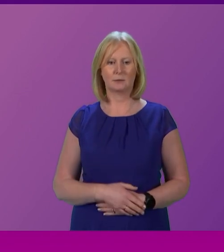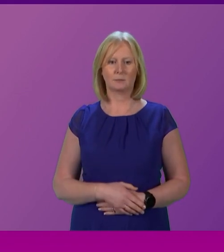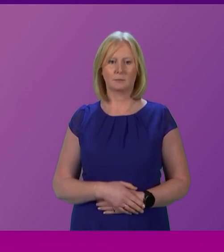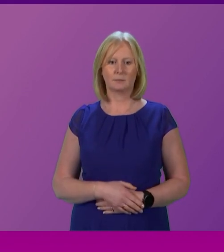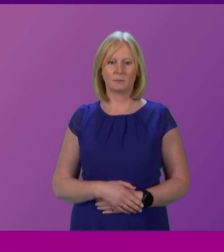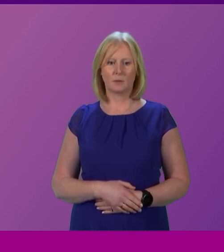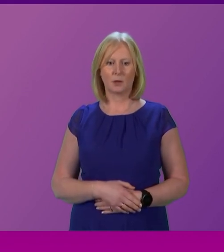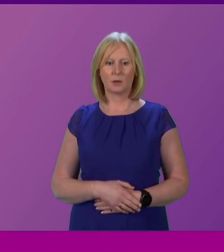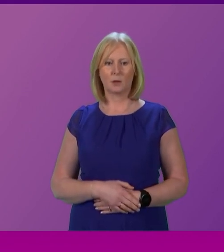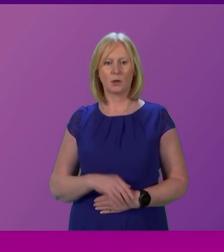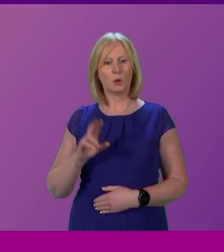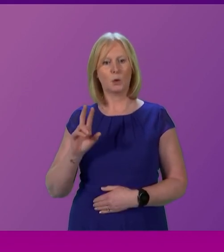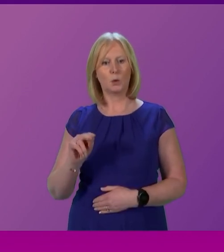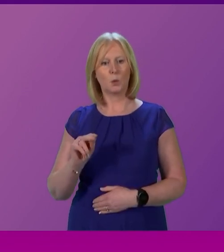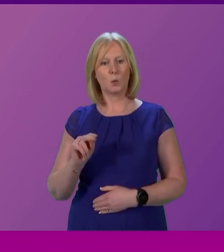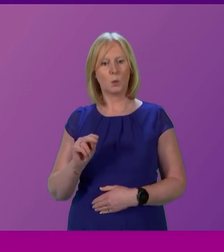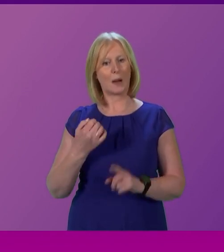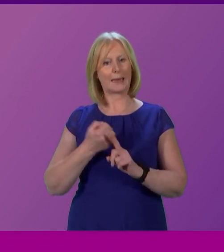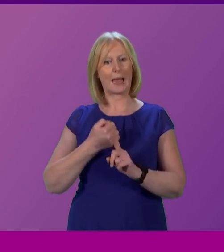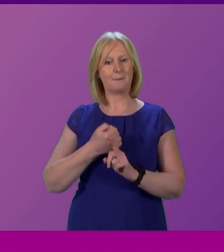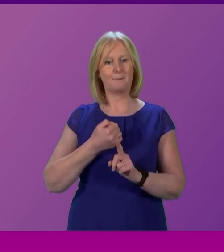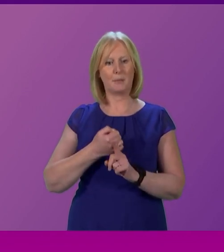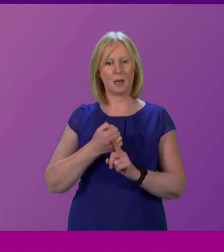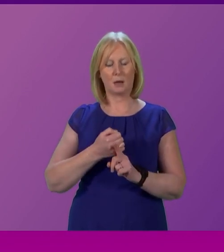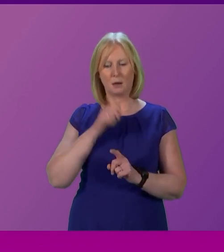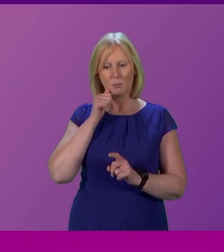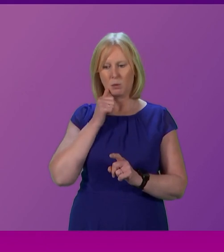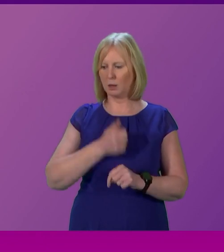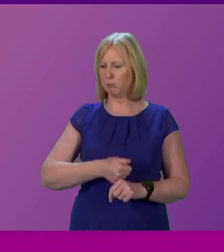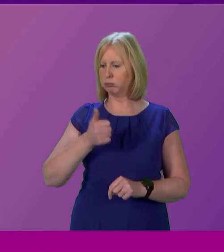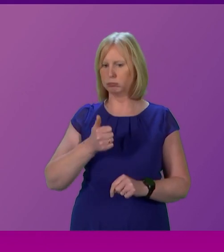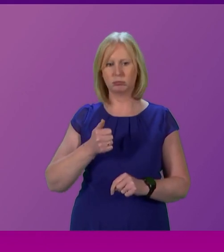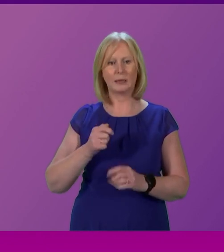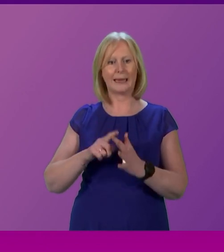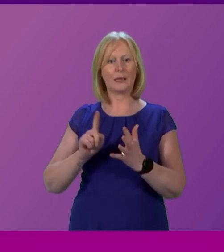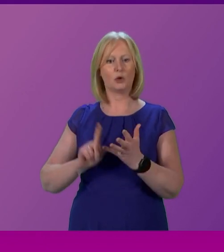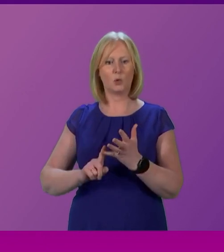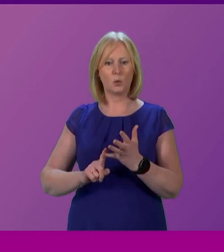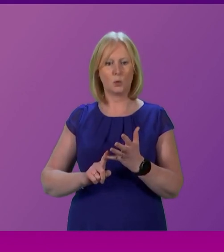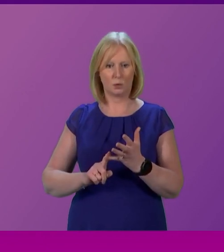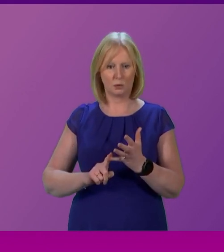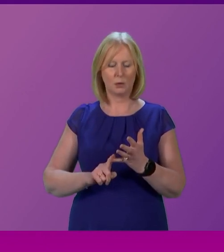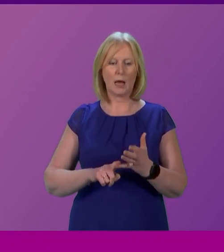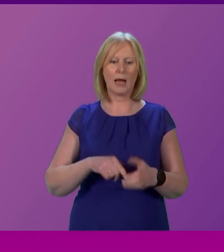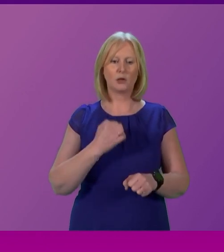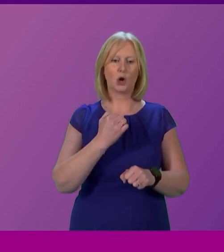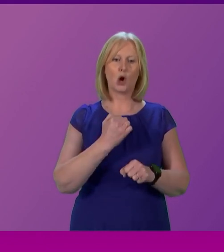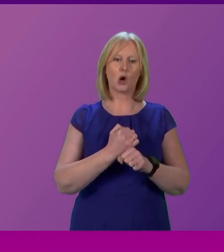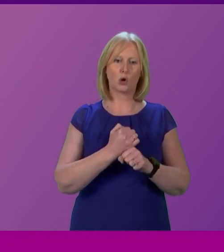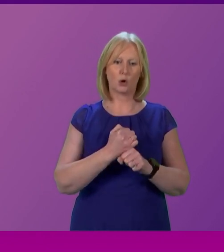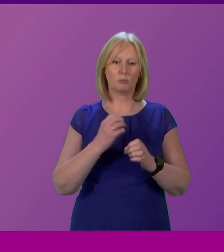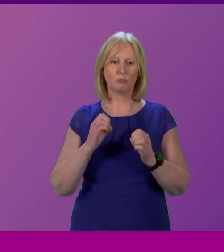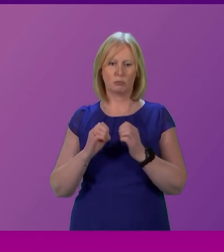the no campaign was a yes vote would throw us out of the EU. of course, Labour's Gordon Brown's vow. Vote no